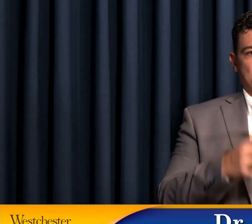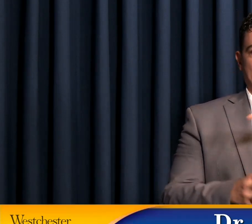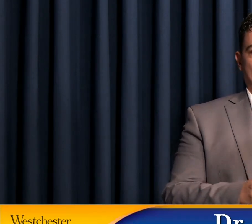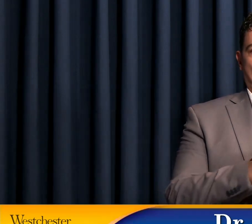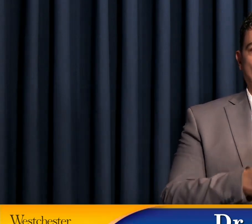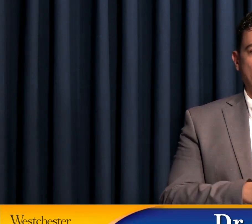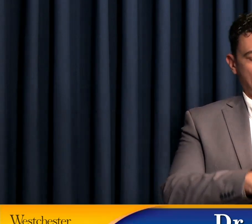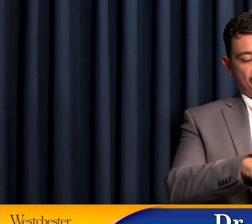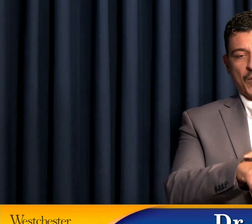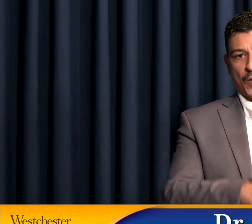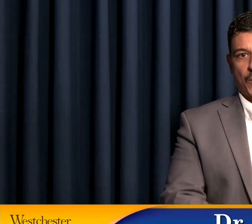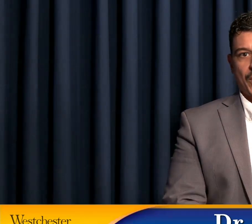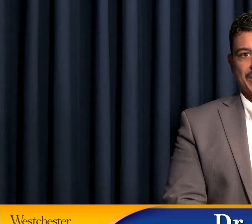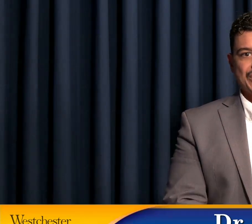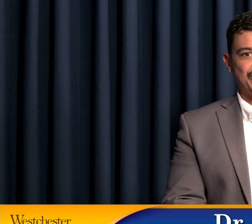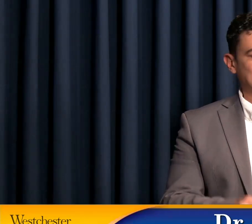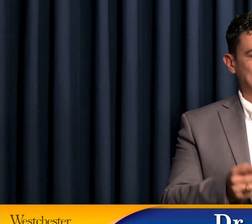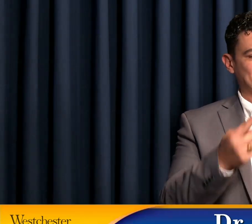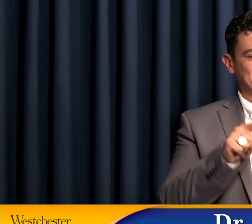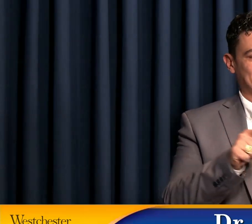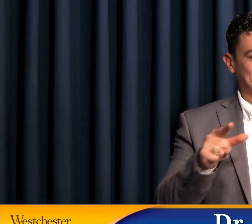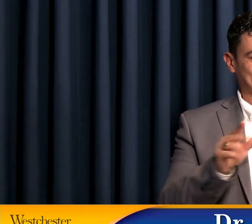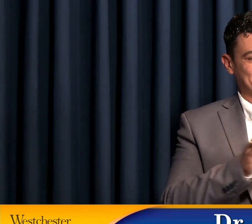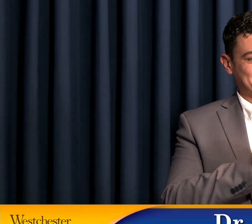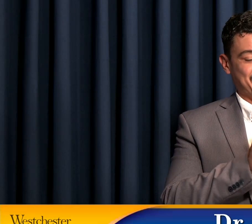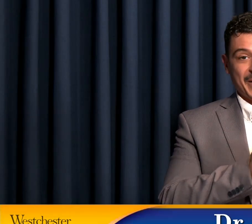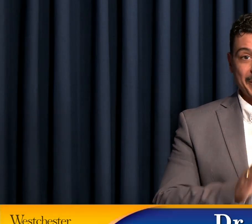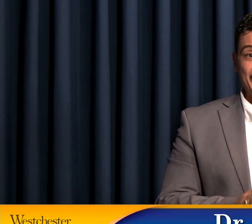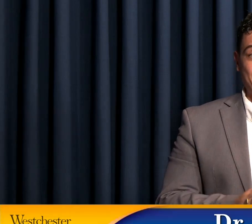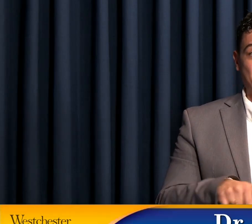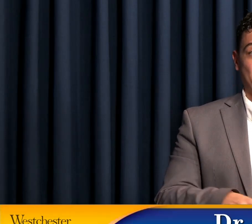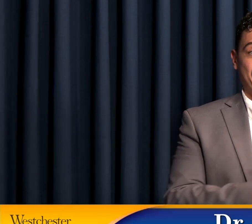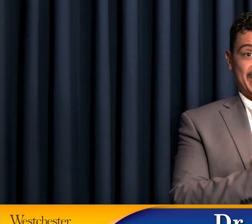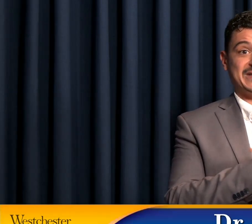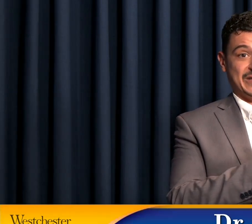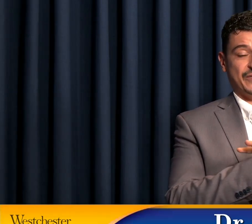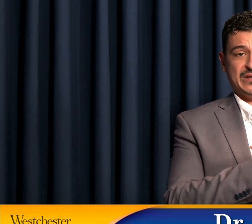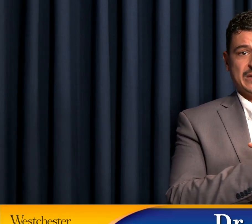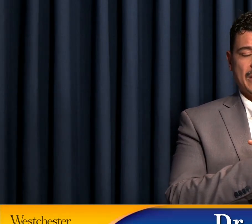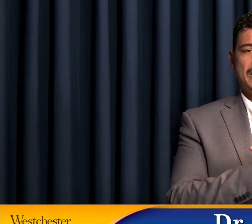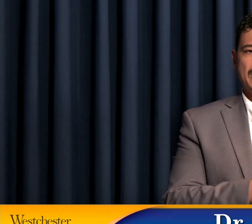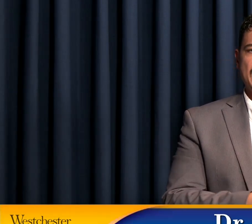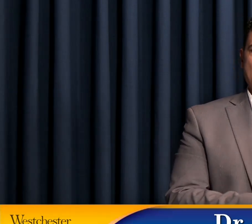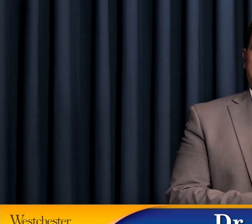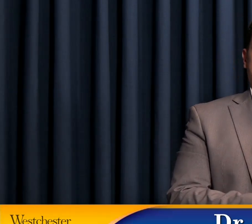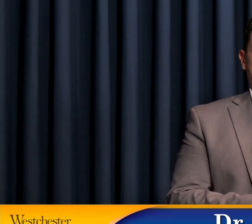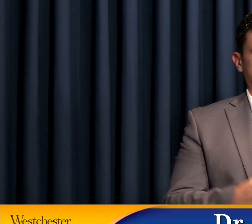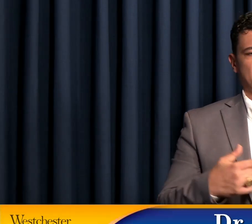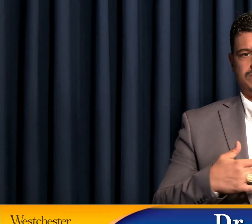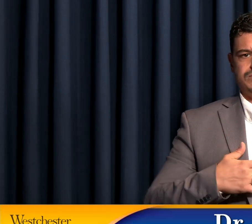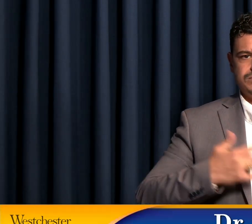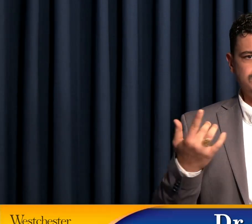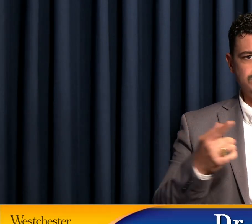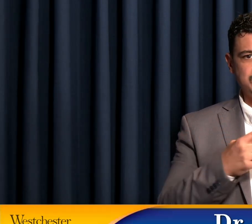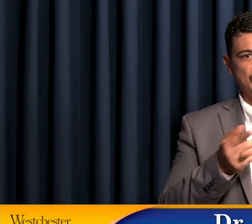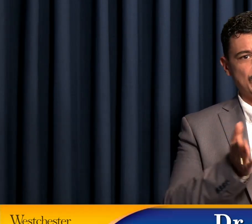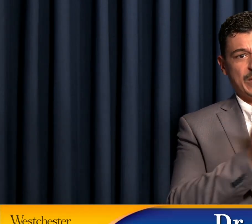And we are very proud to be part of a long history and a story in regards to history.